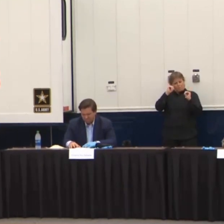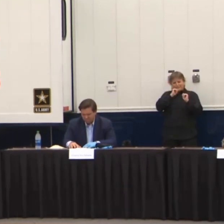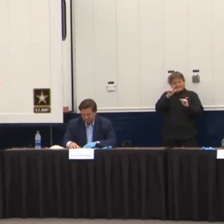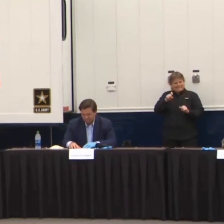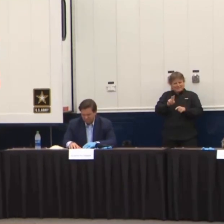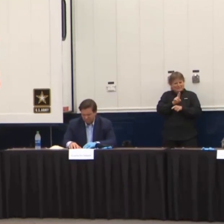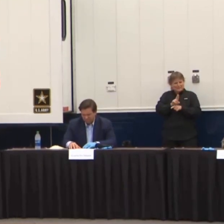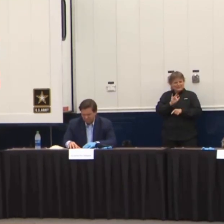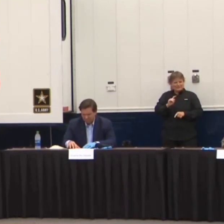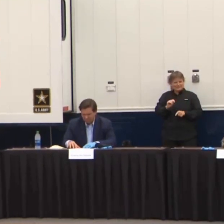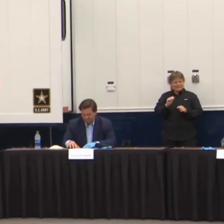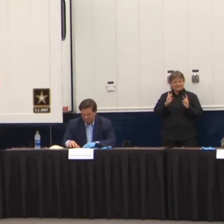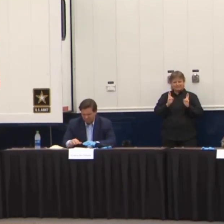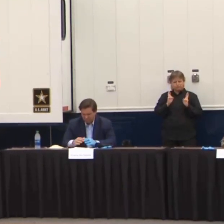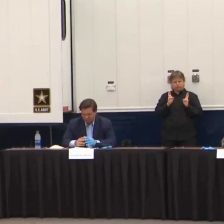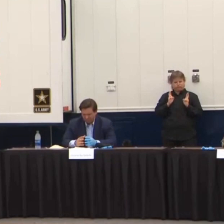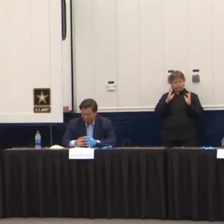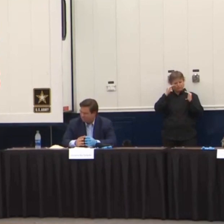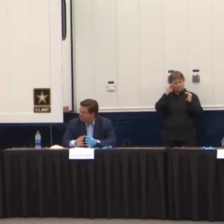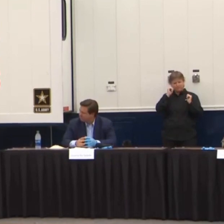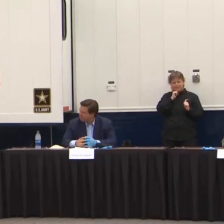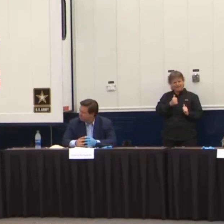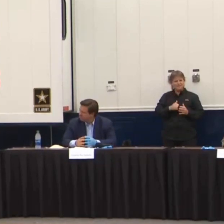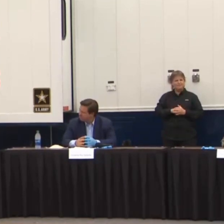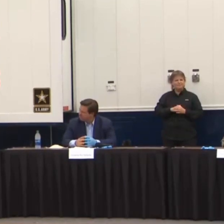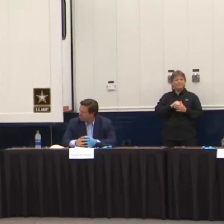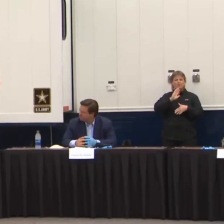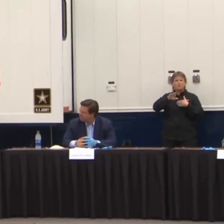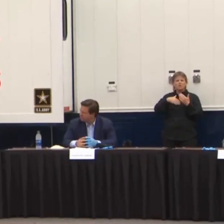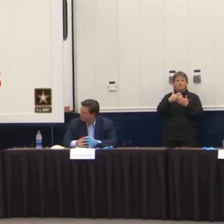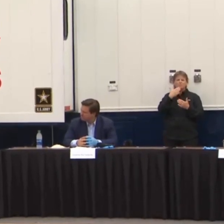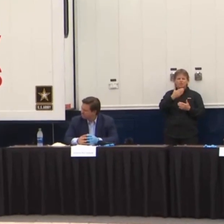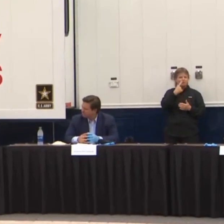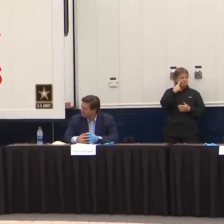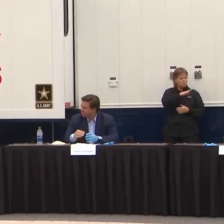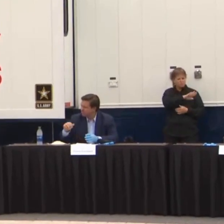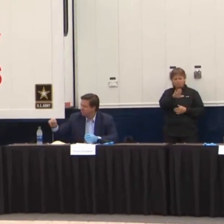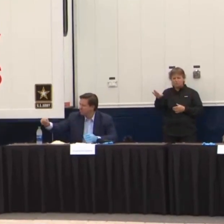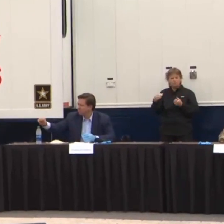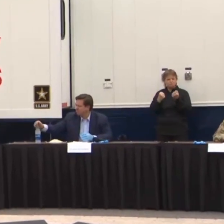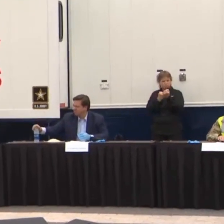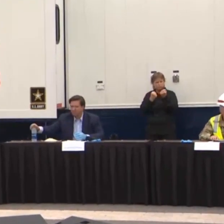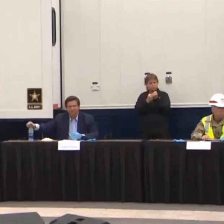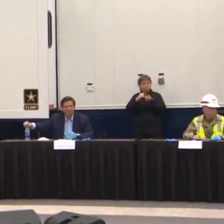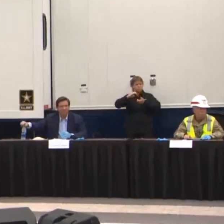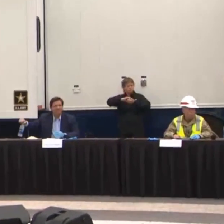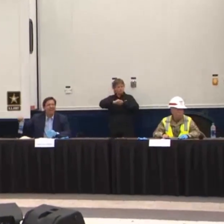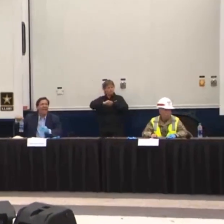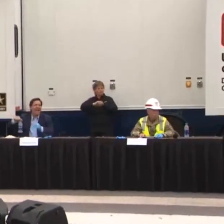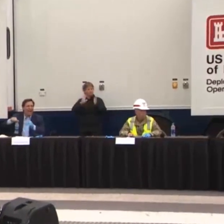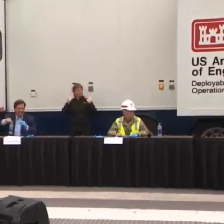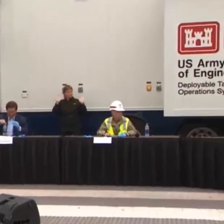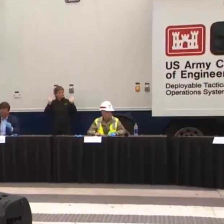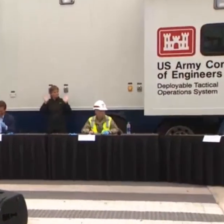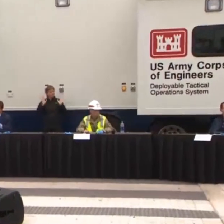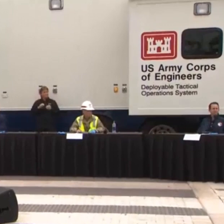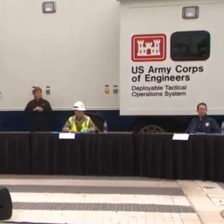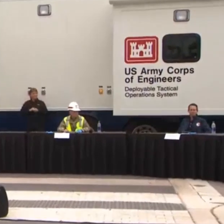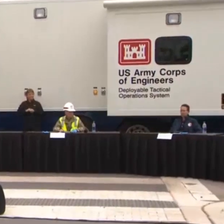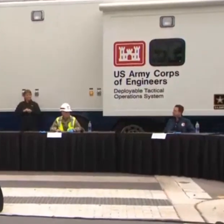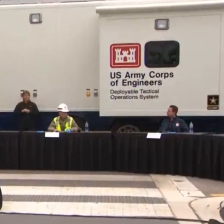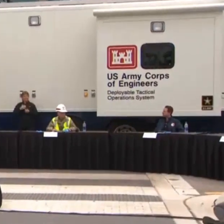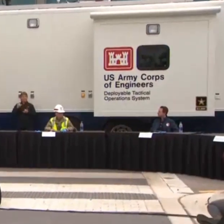local governments on this effort. I'm going to say a couple of words in Spanish. I know you're saying Spanish, por favor. Okay.